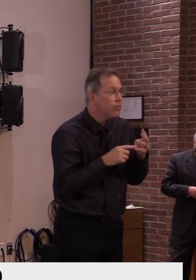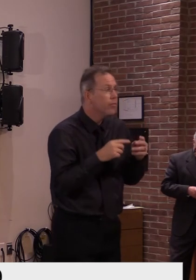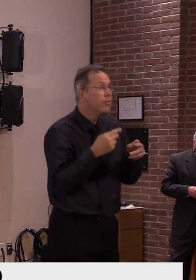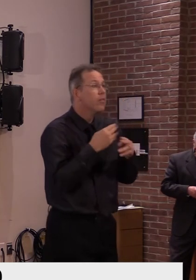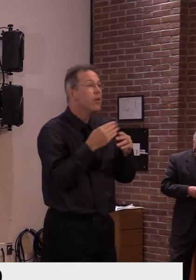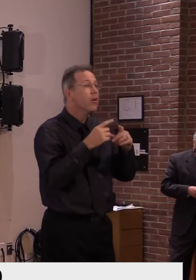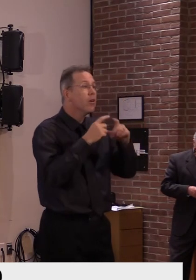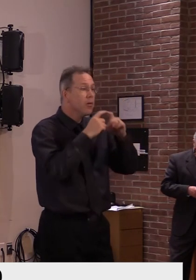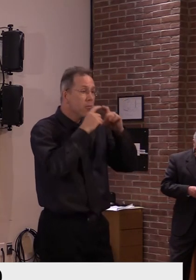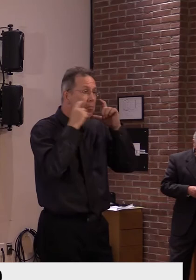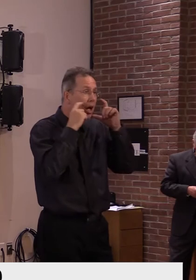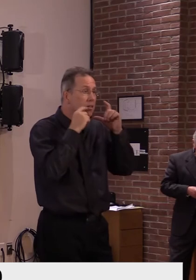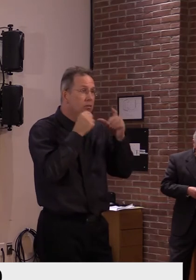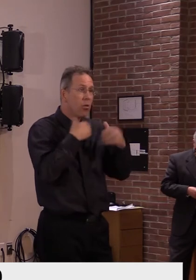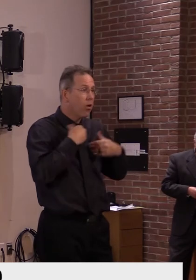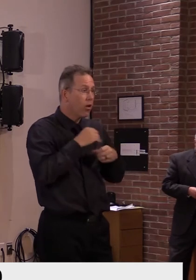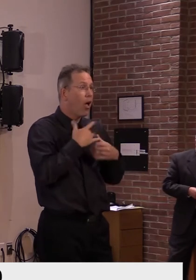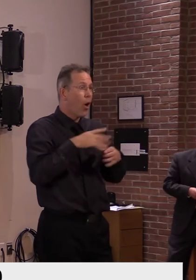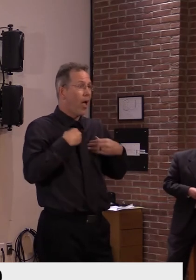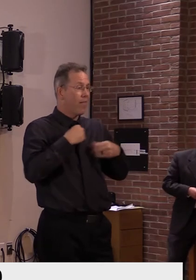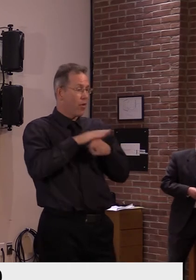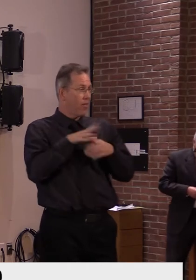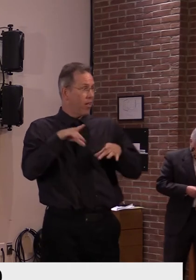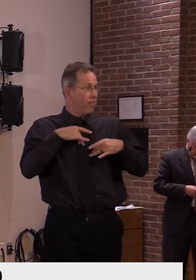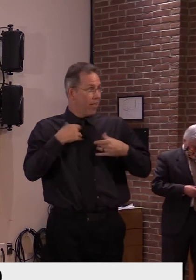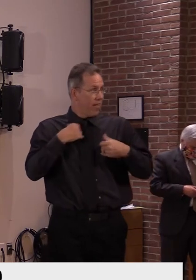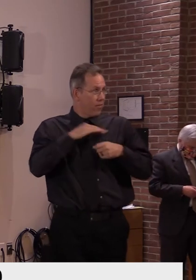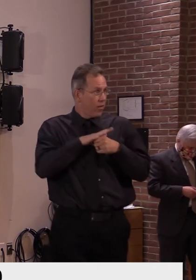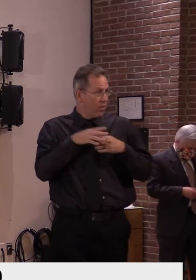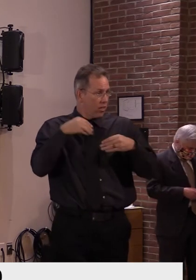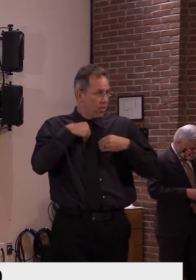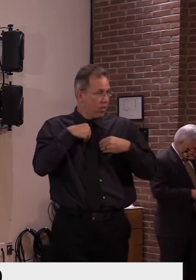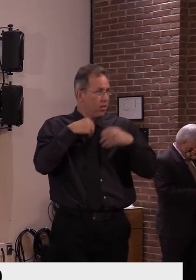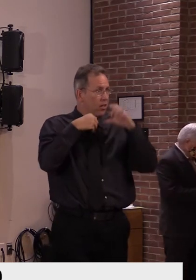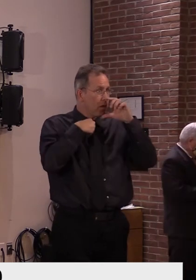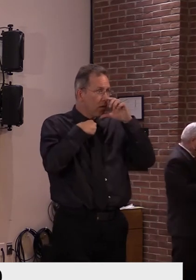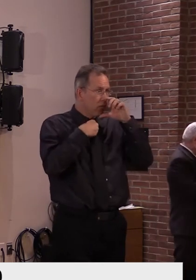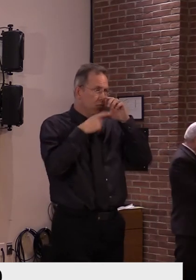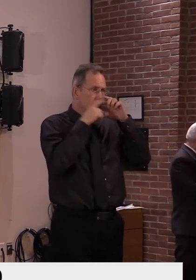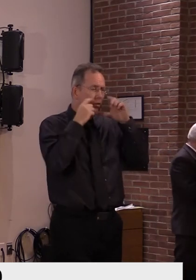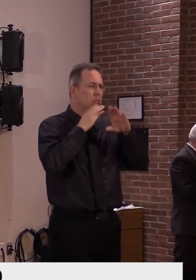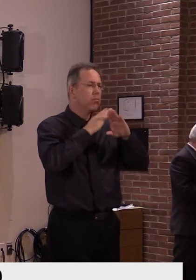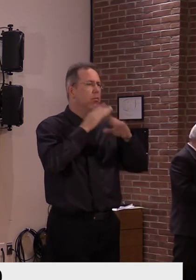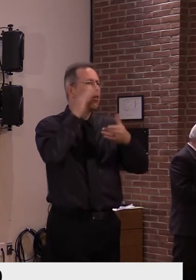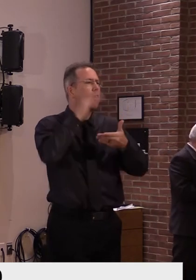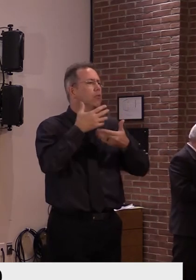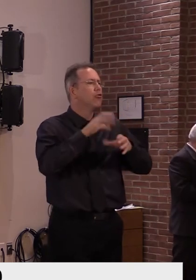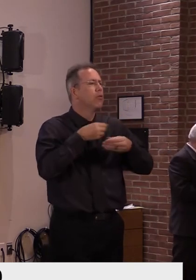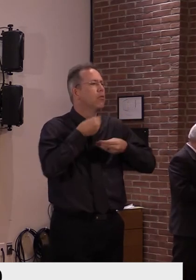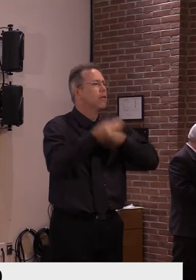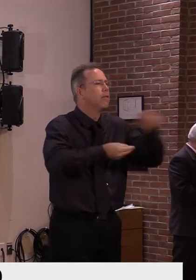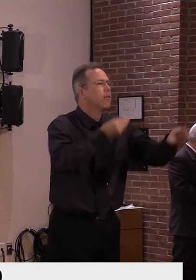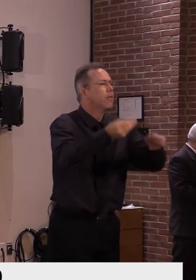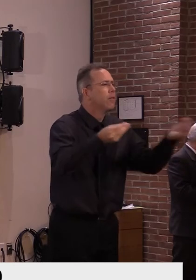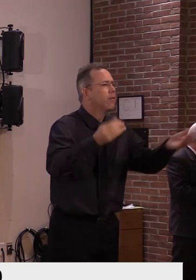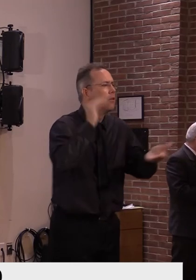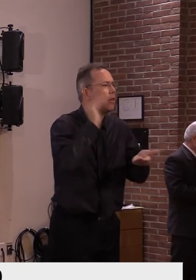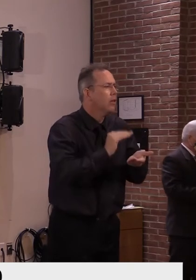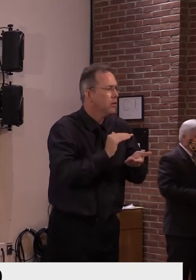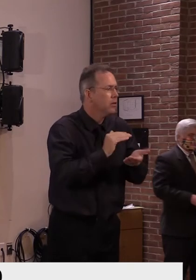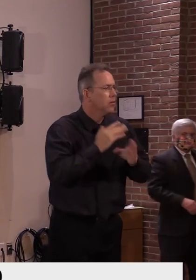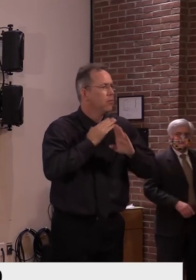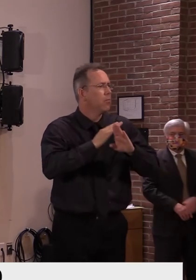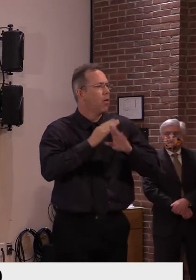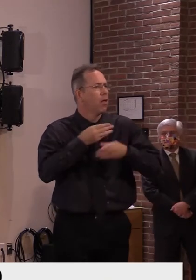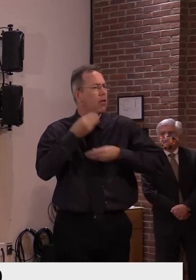still get the virus, even though you were wearing a mask, it's thought that the infectious load that you get and